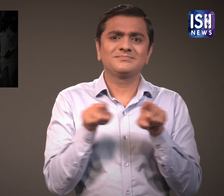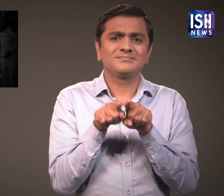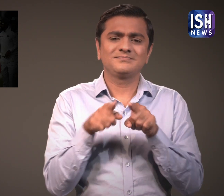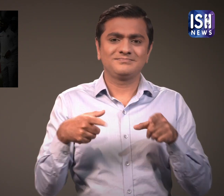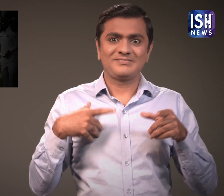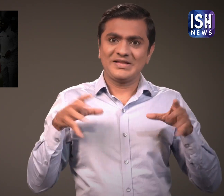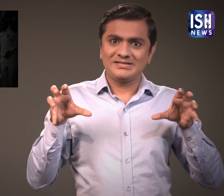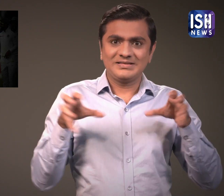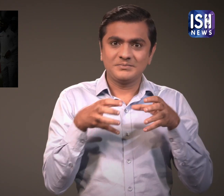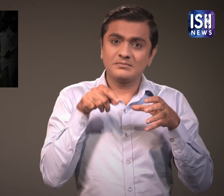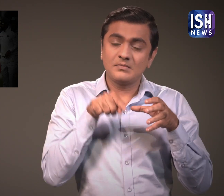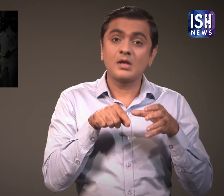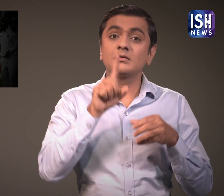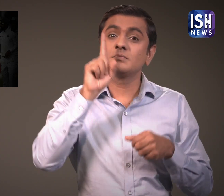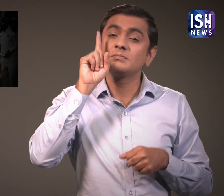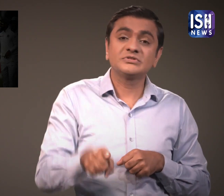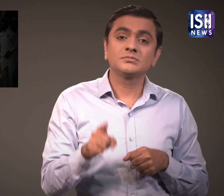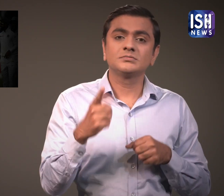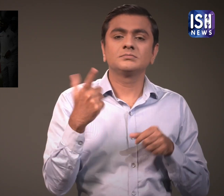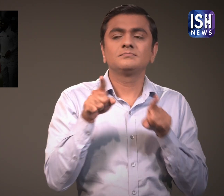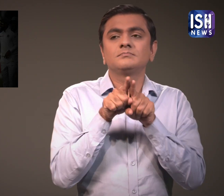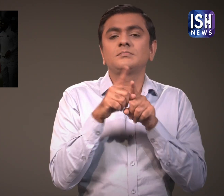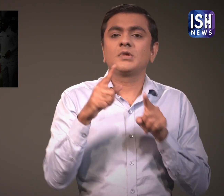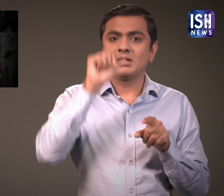The series cannot be of just one match.